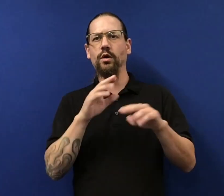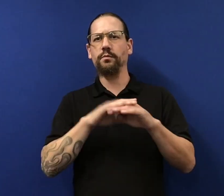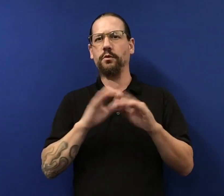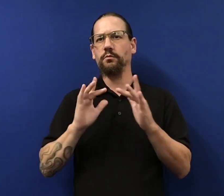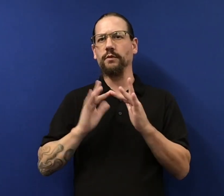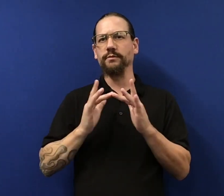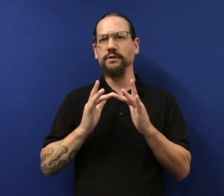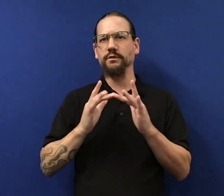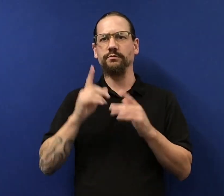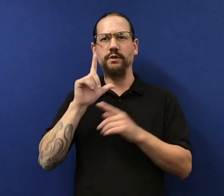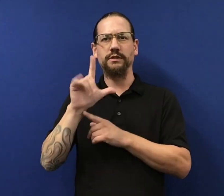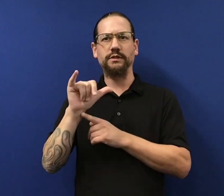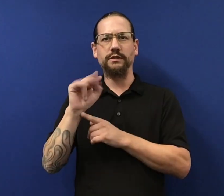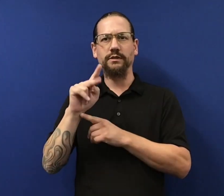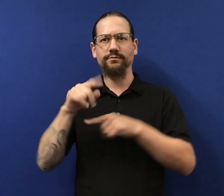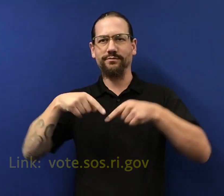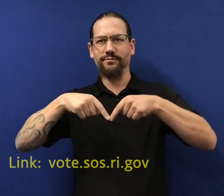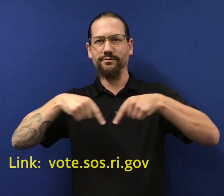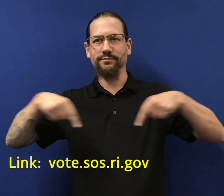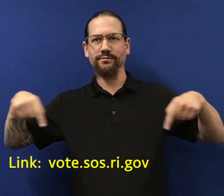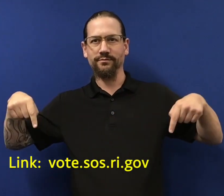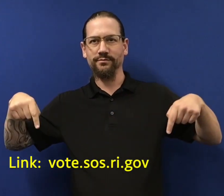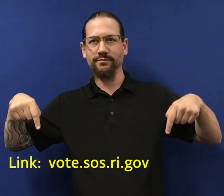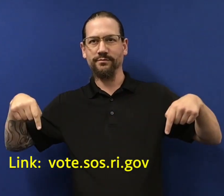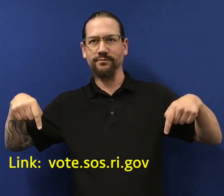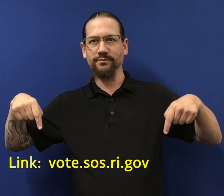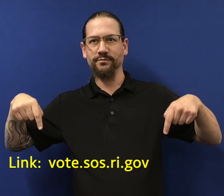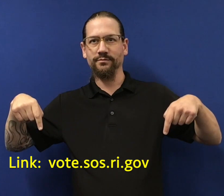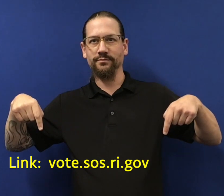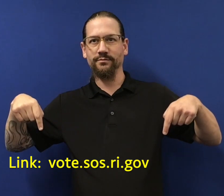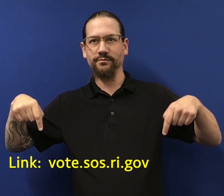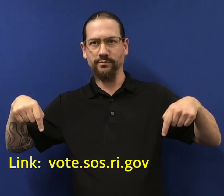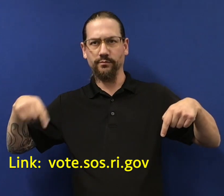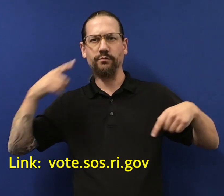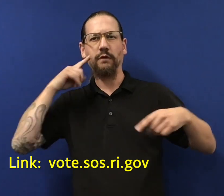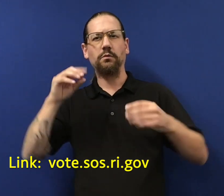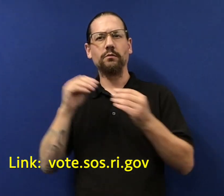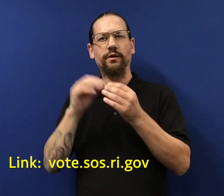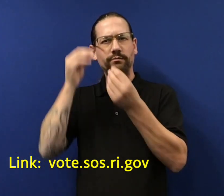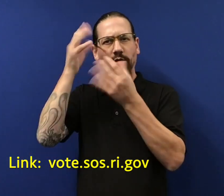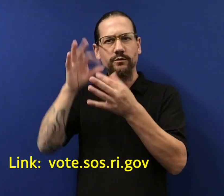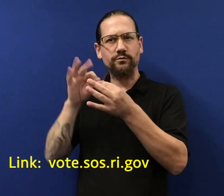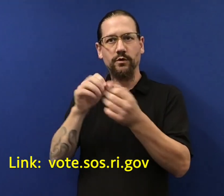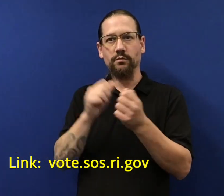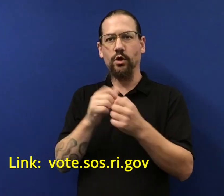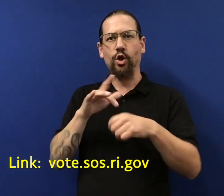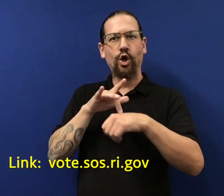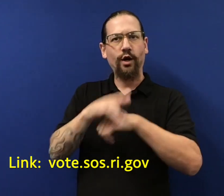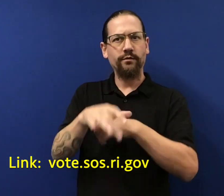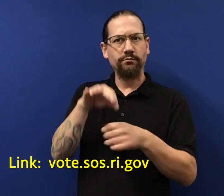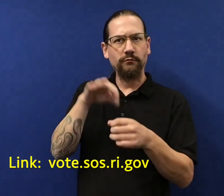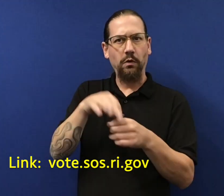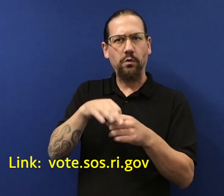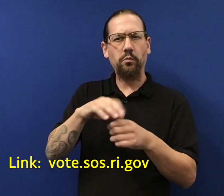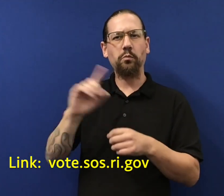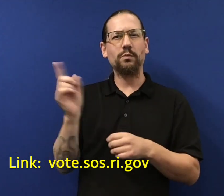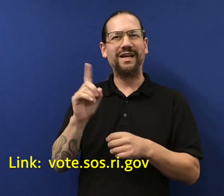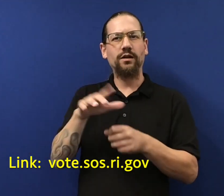Now, if you take advantage, there is a link, the following link, and that will give you more information with early voting,